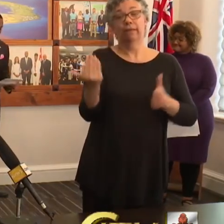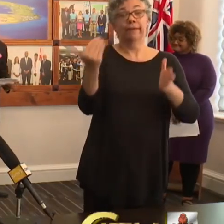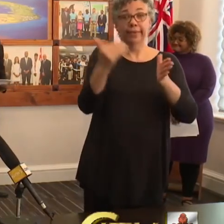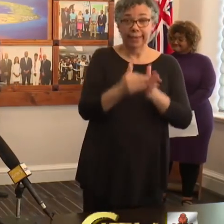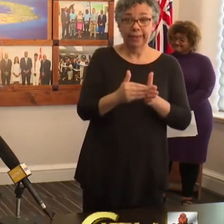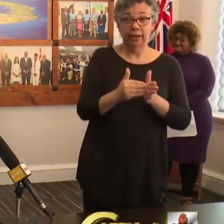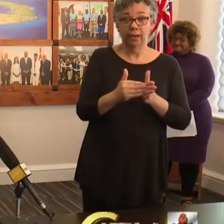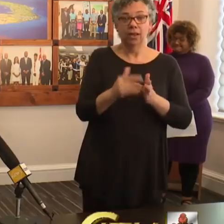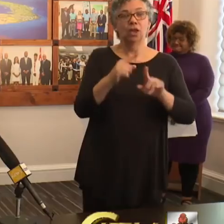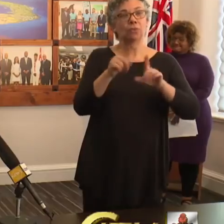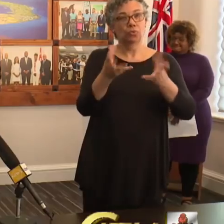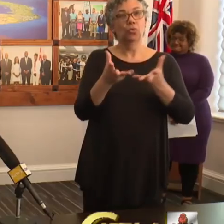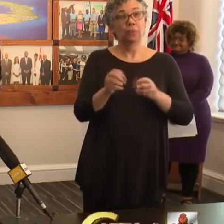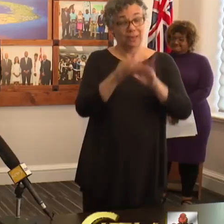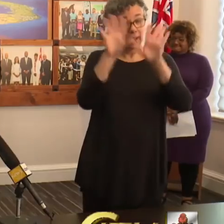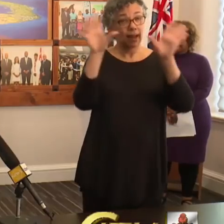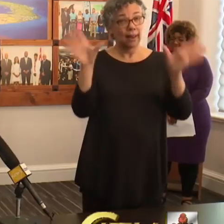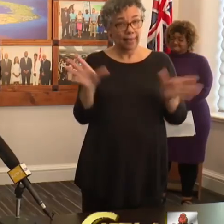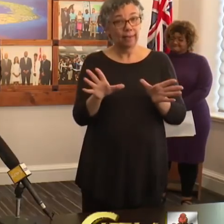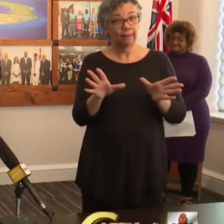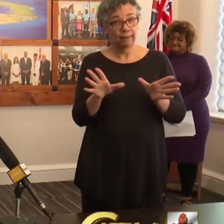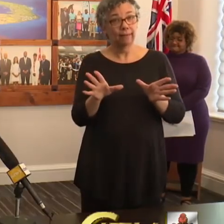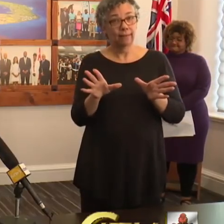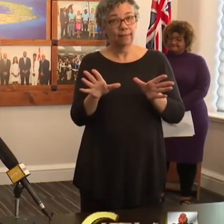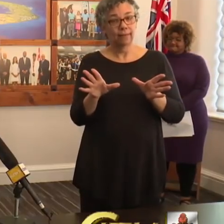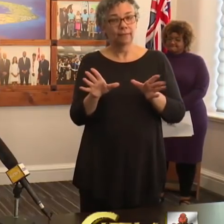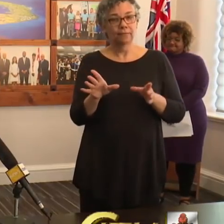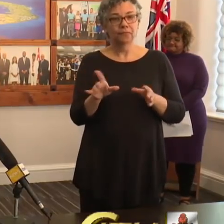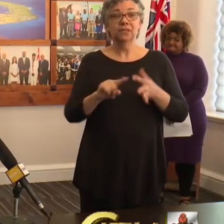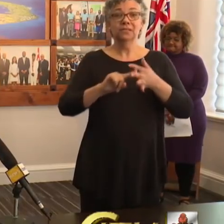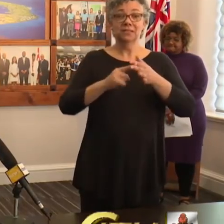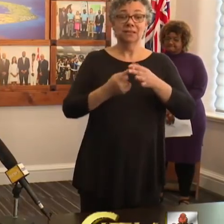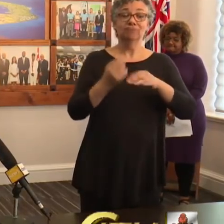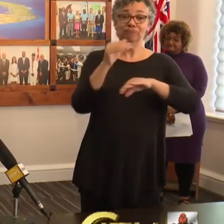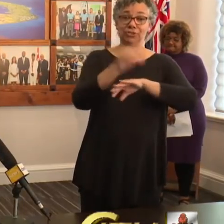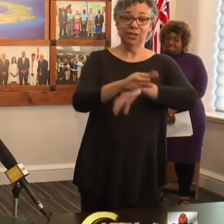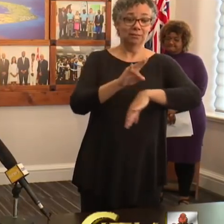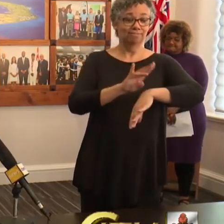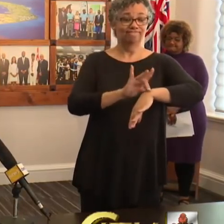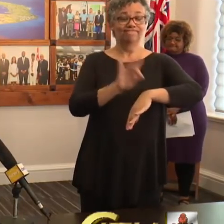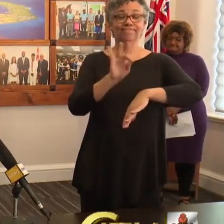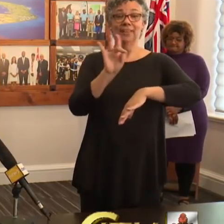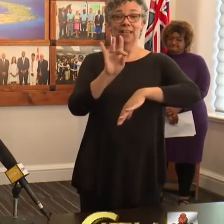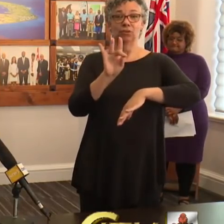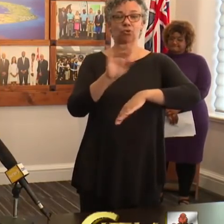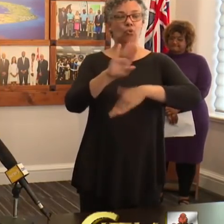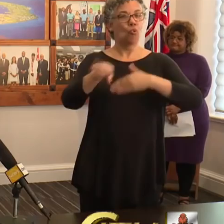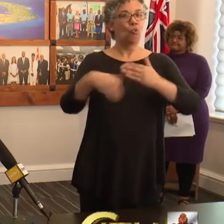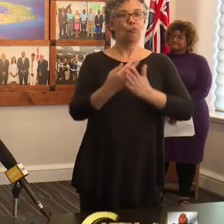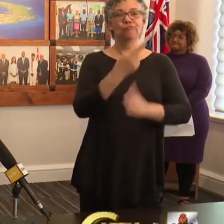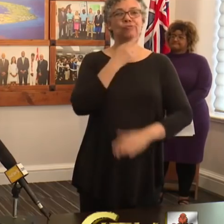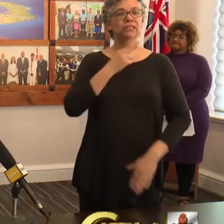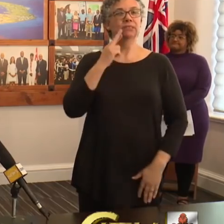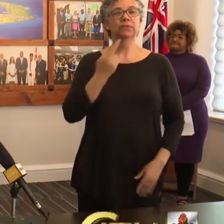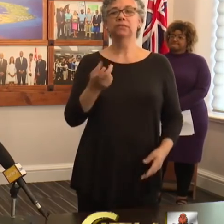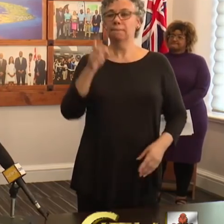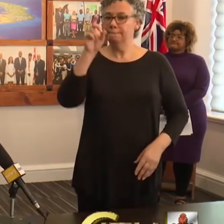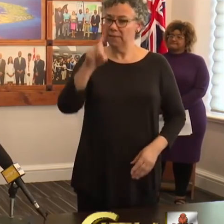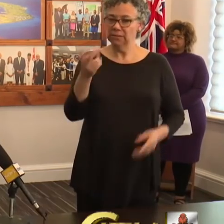we want to make ourselves crystal clear. As of 8pm tonight, all restaurants must be closed.